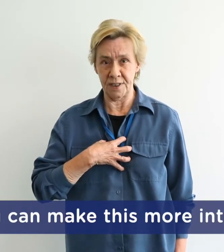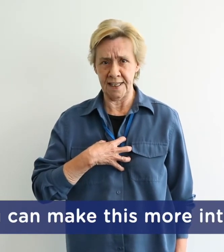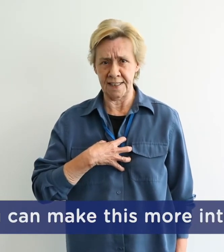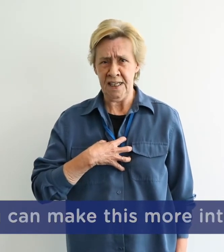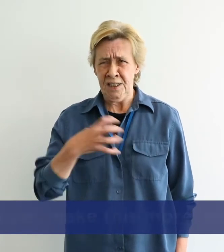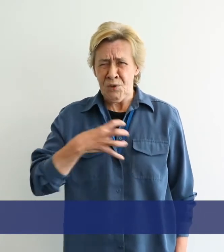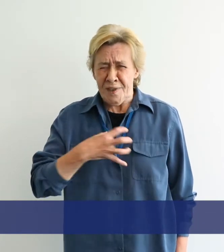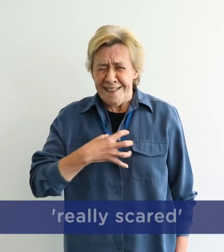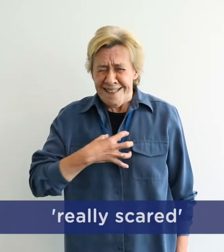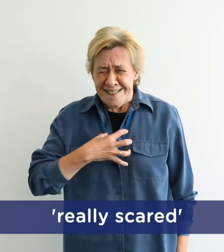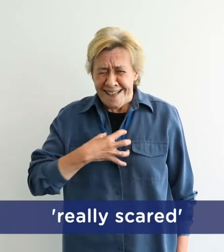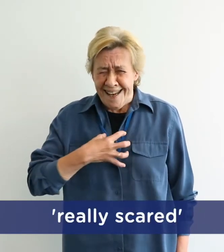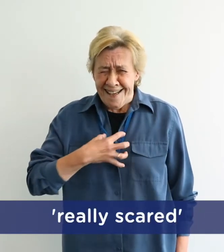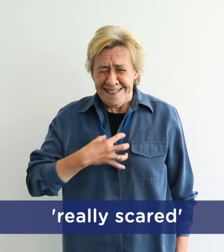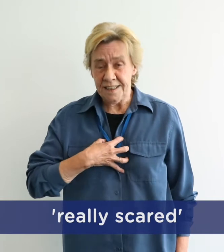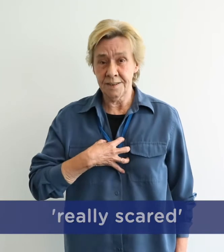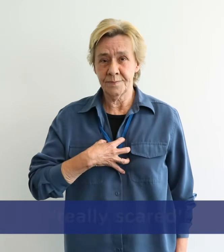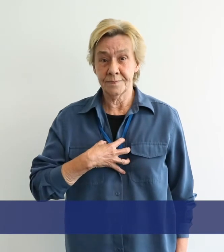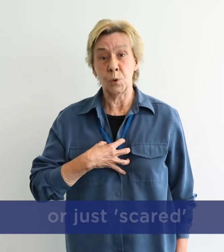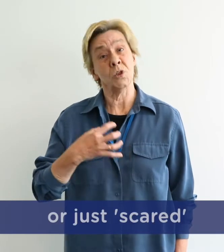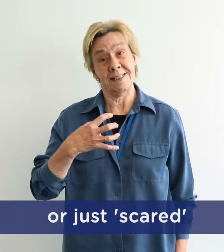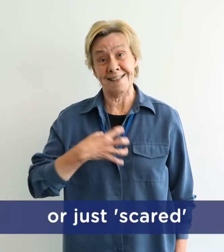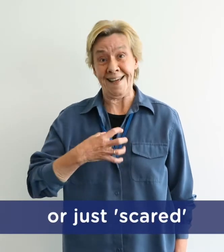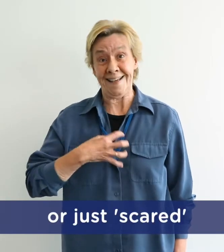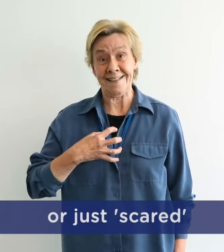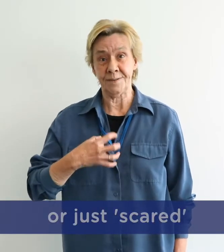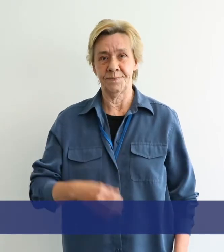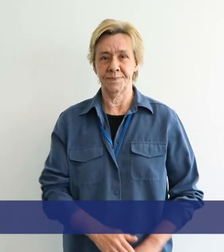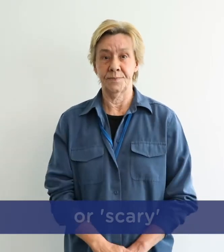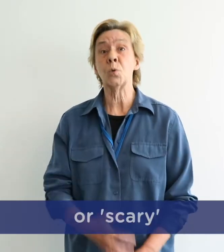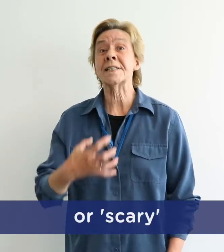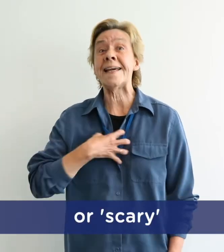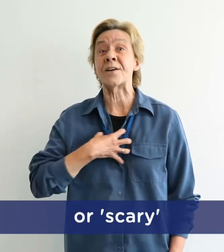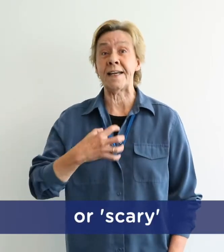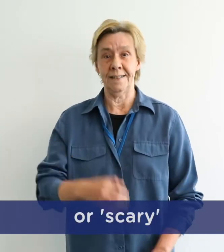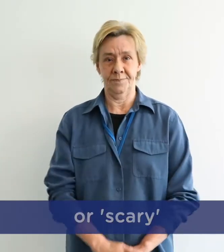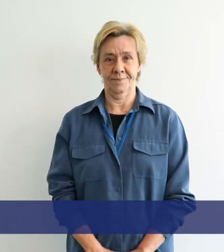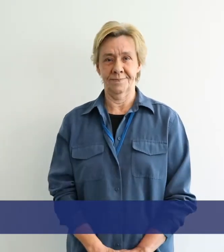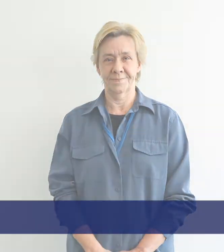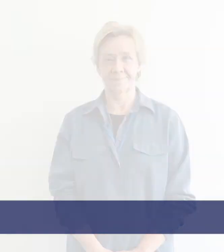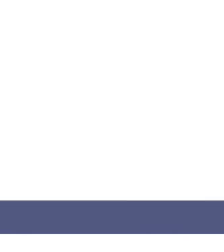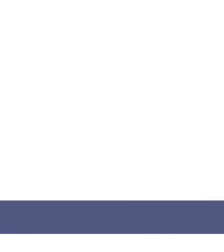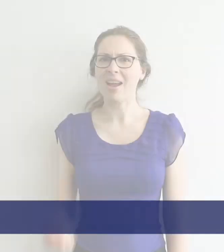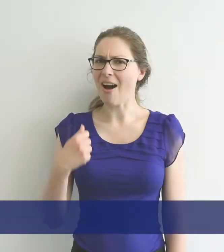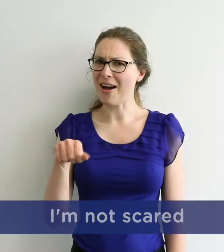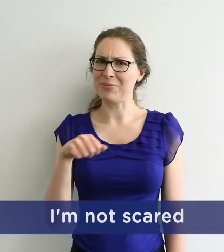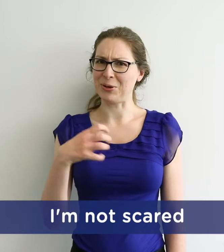intense. Really scared. Or just scared. Or scary. I'm not